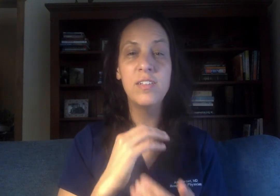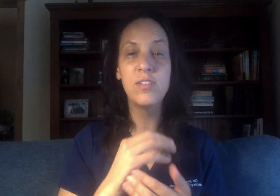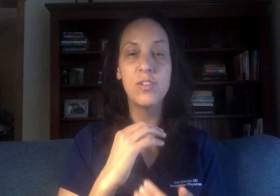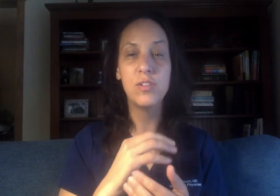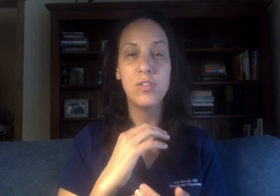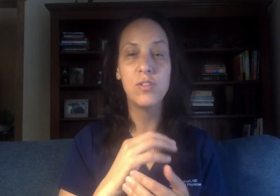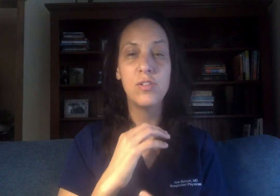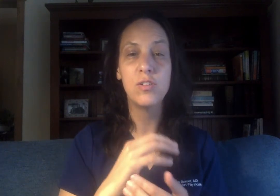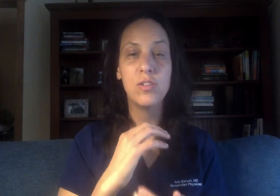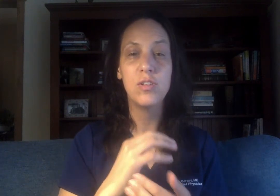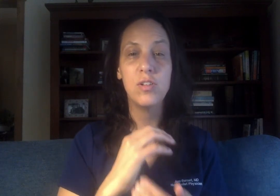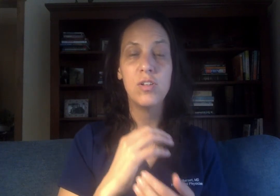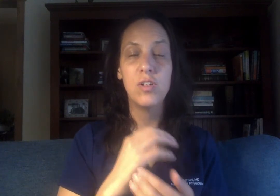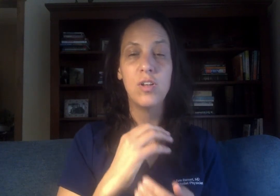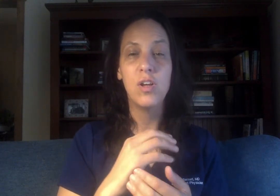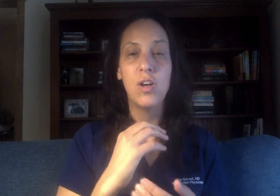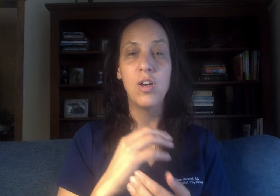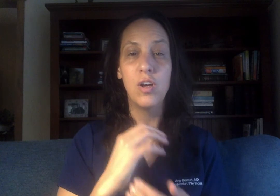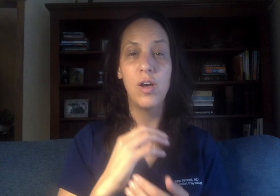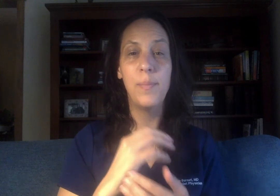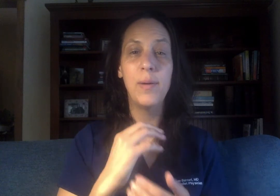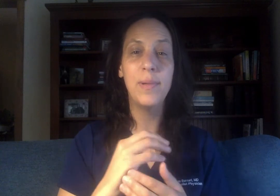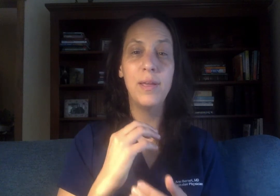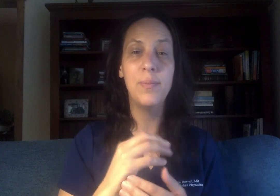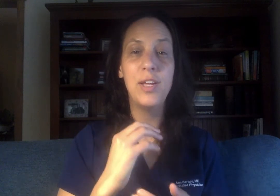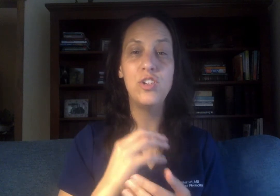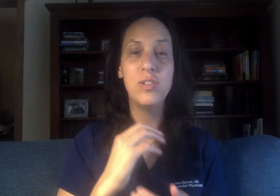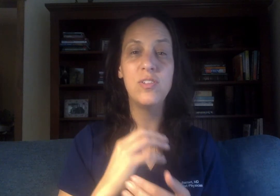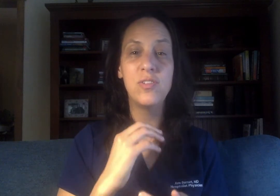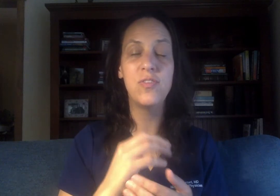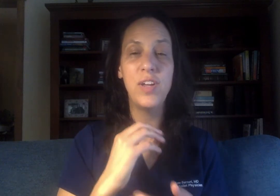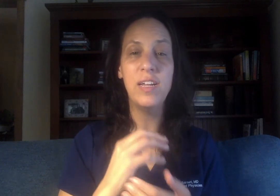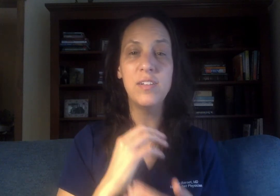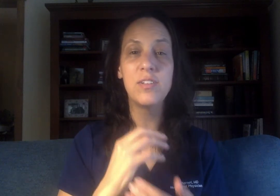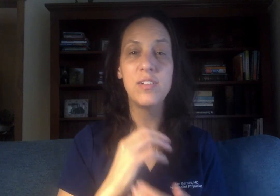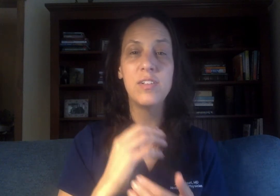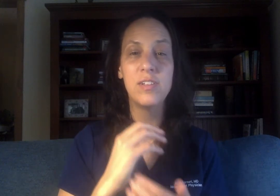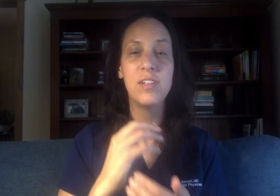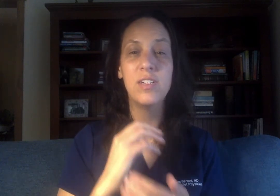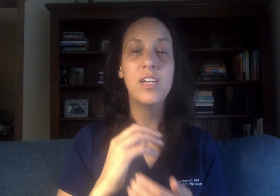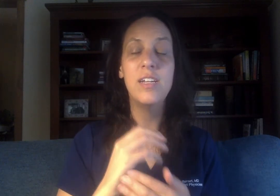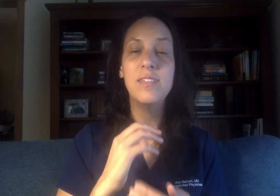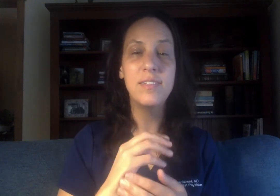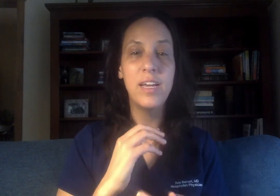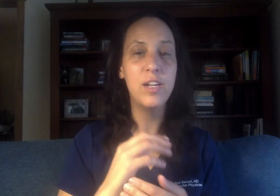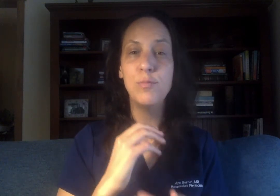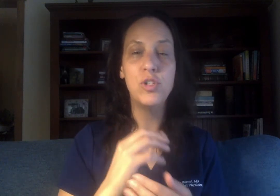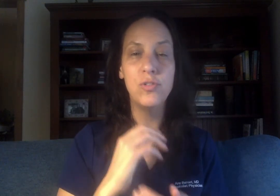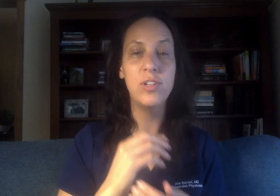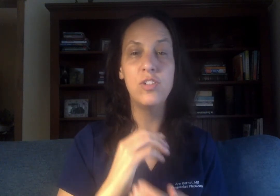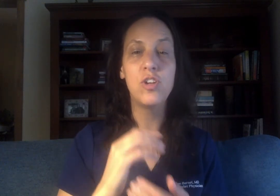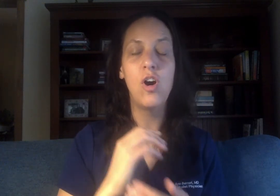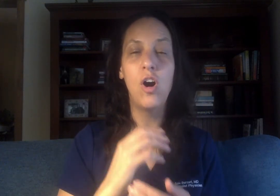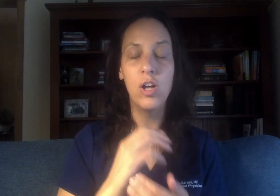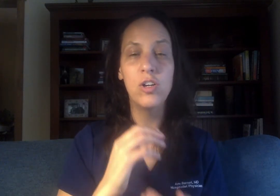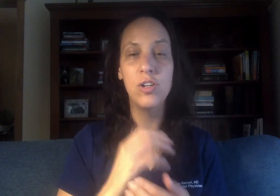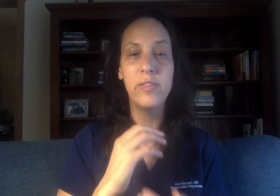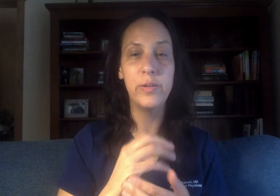about my patients' fate and instead I'm choosing to honor their